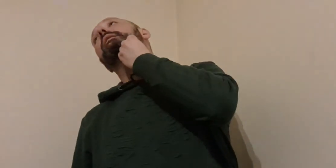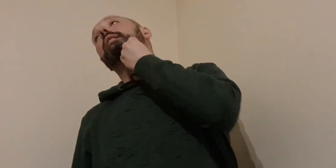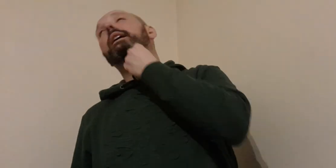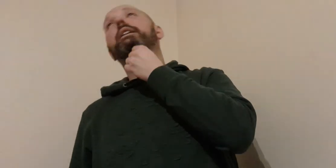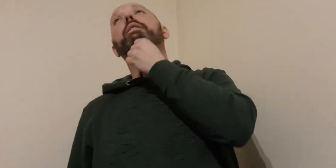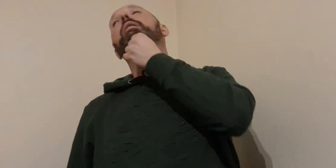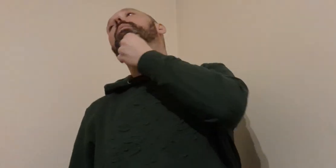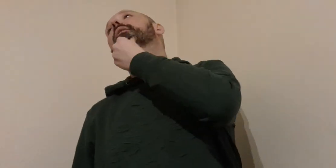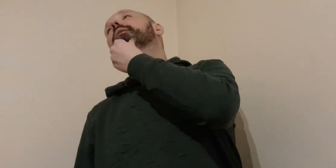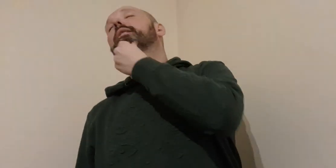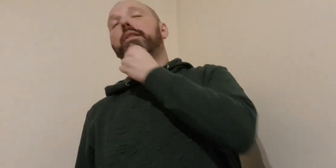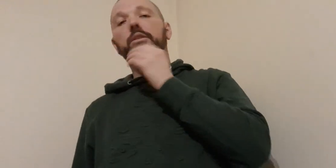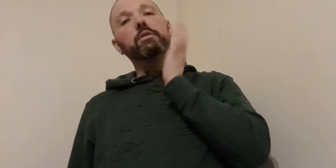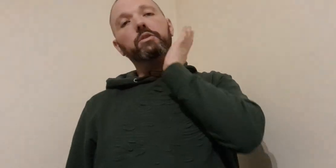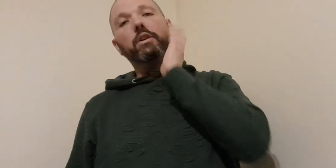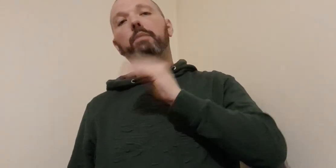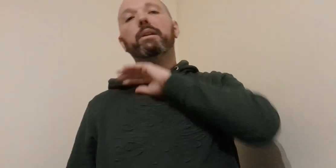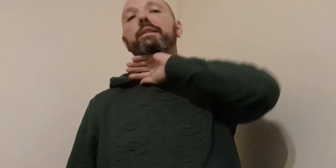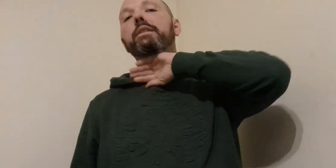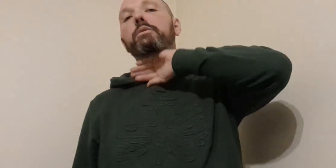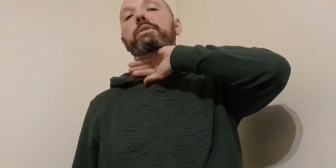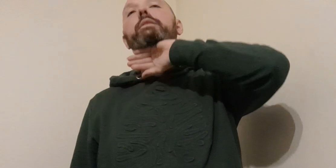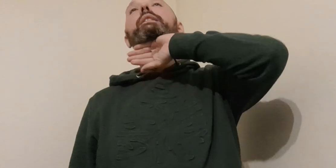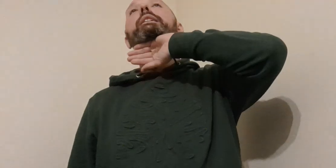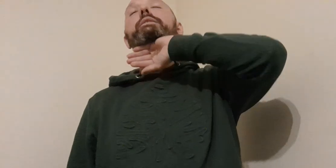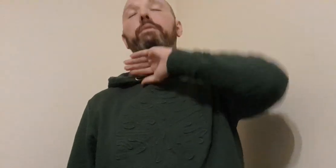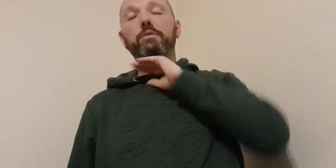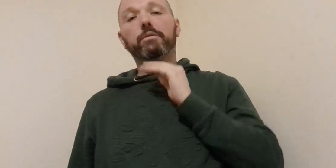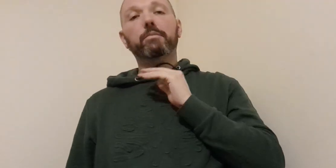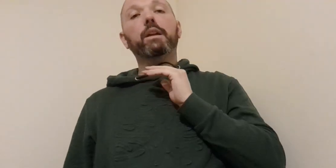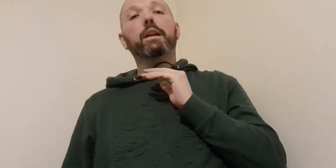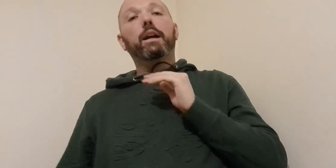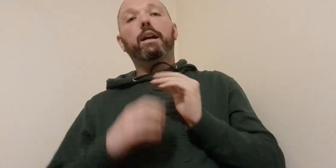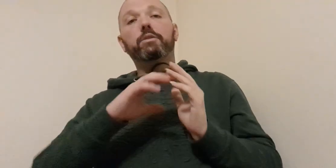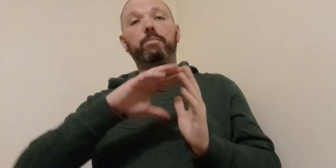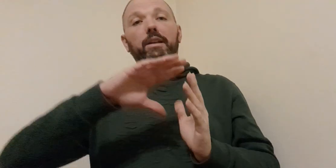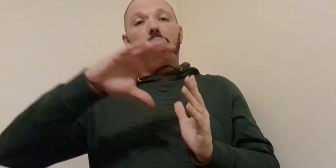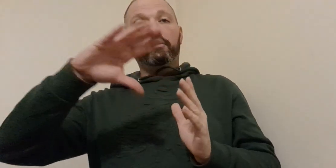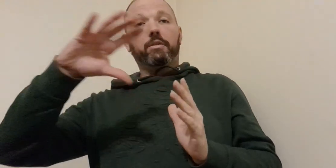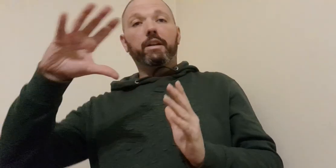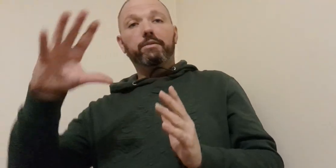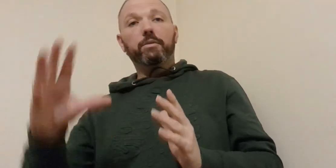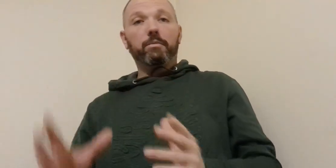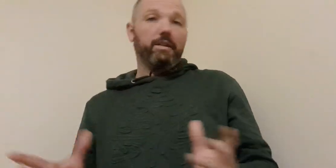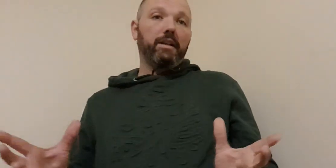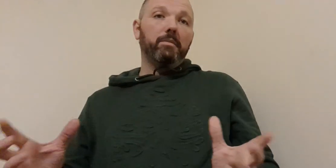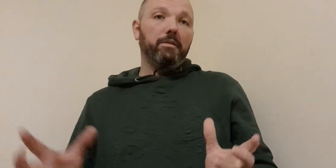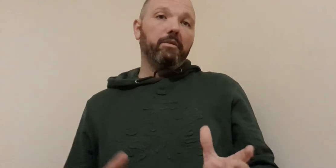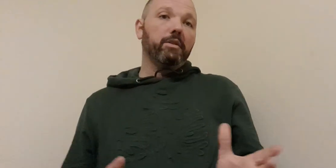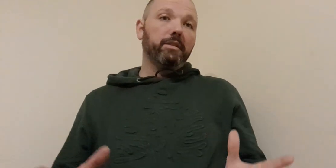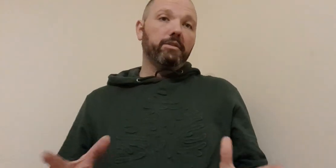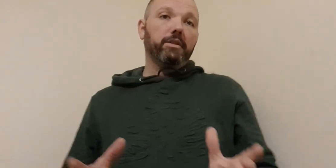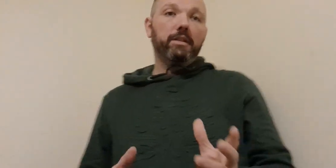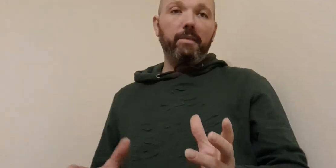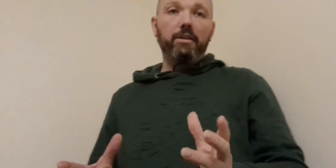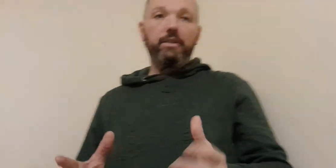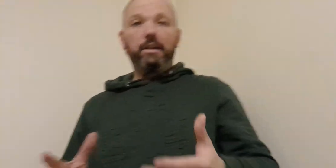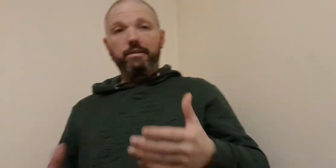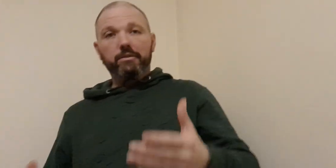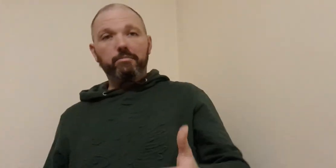the neck hyper extending like go the jaw basically using that as the fulcrum and you're you're kind of doing what's commonly referred to in Chinese martial arts like was